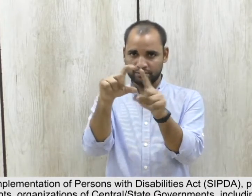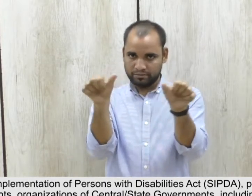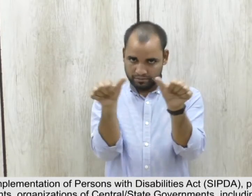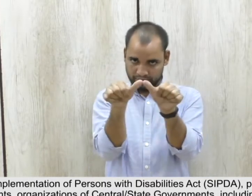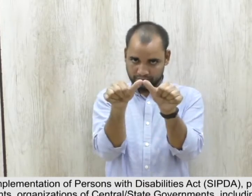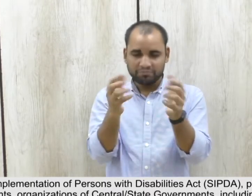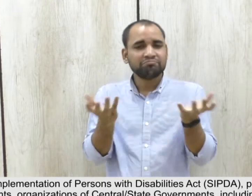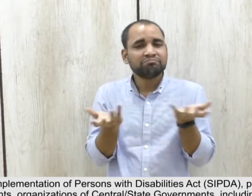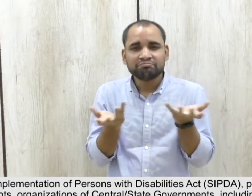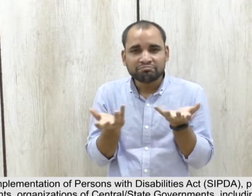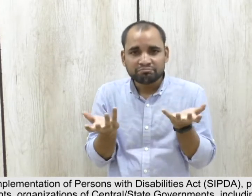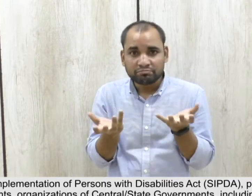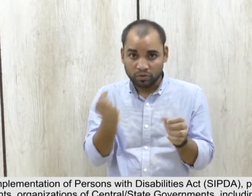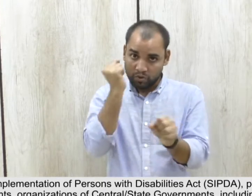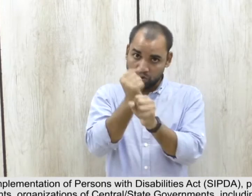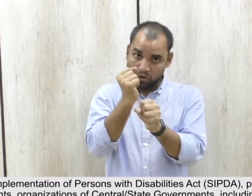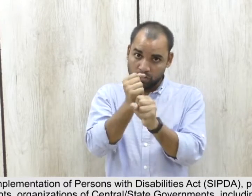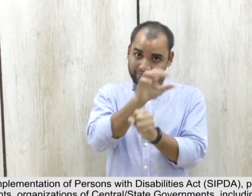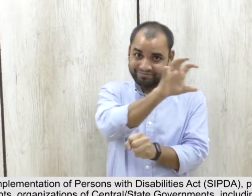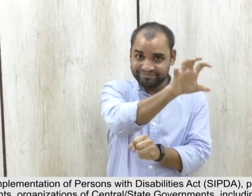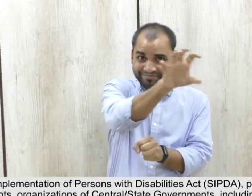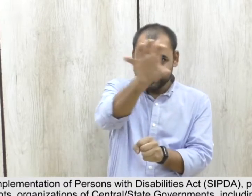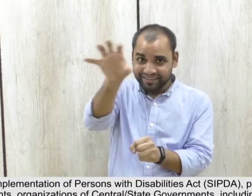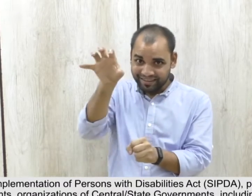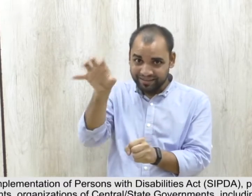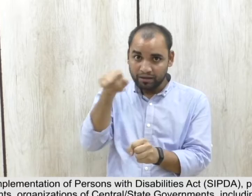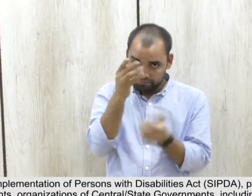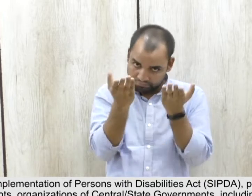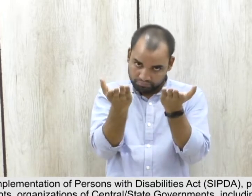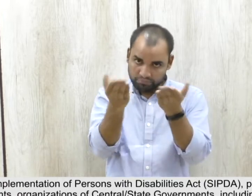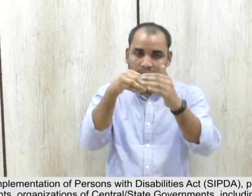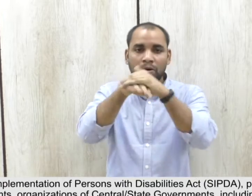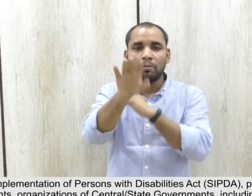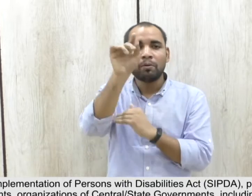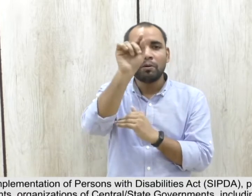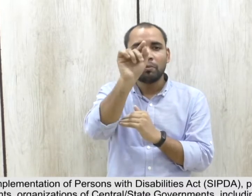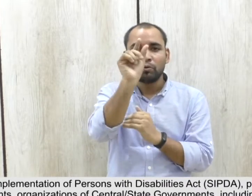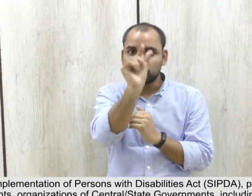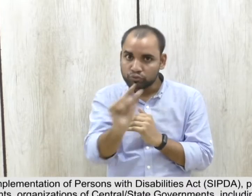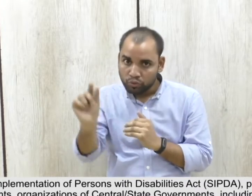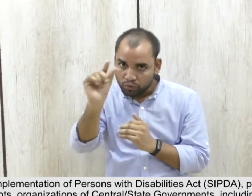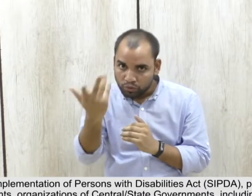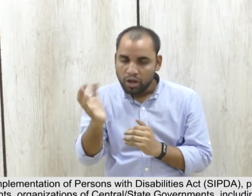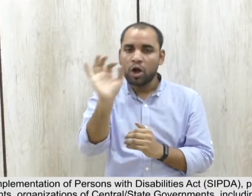with Disabilities Act provides grant-in-aid to state governments,